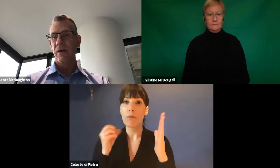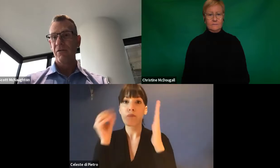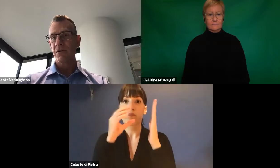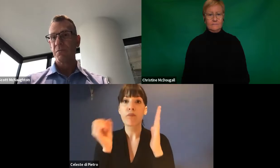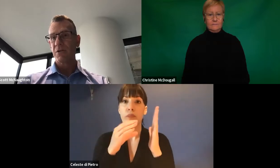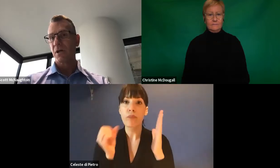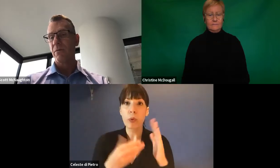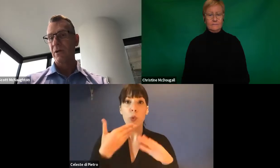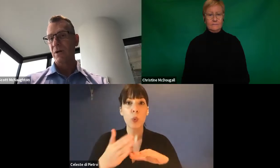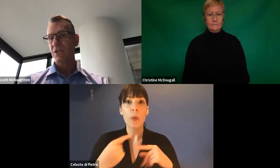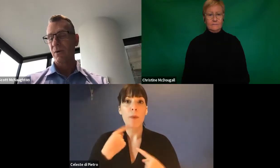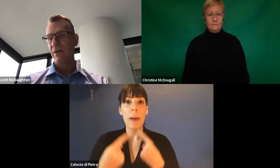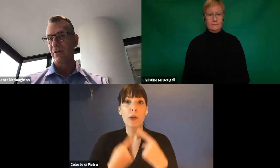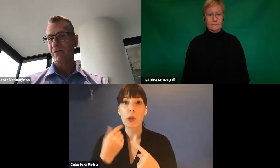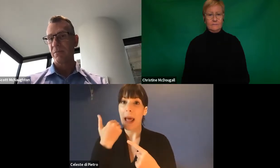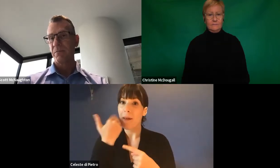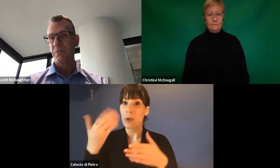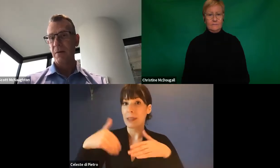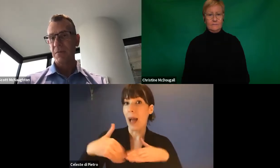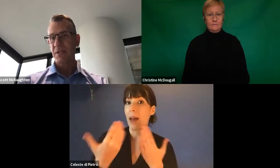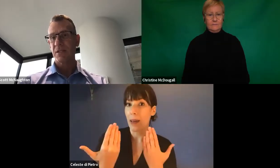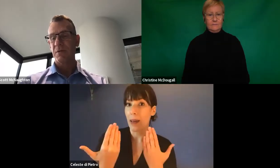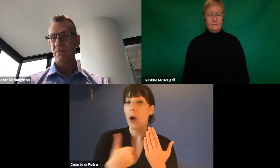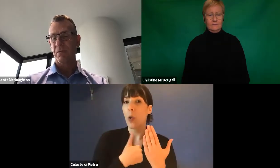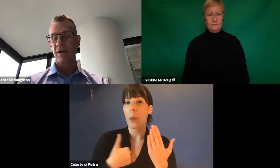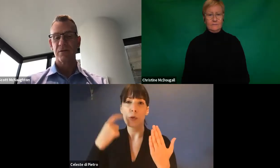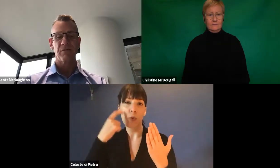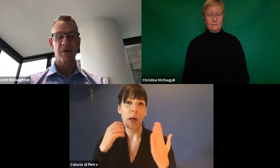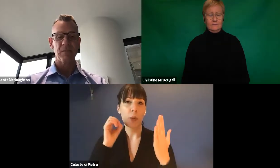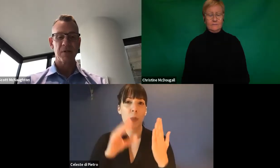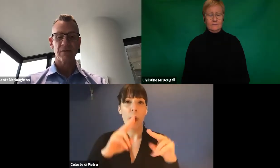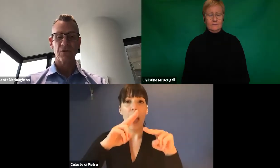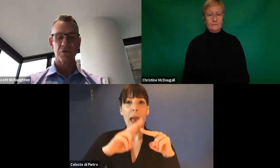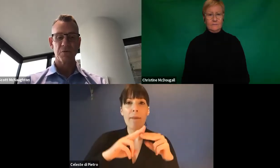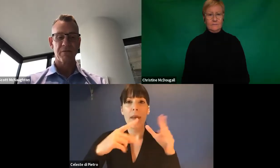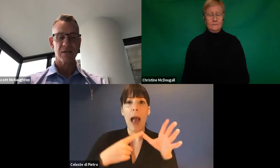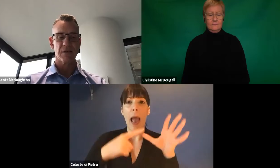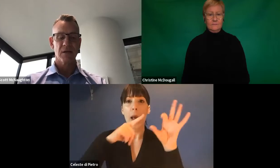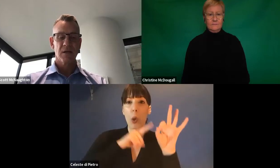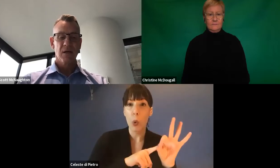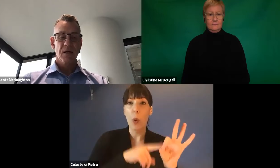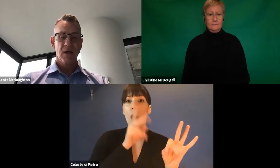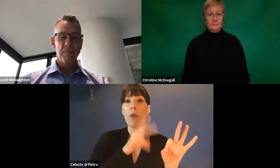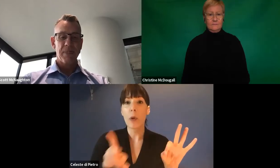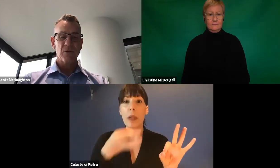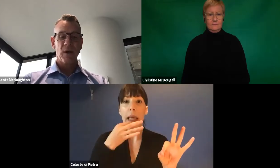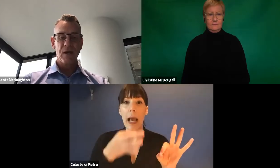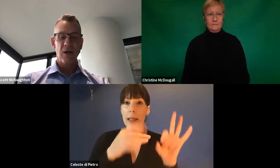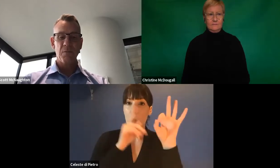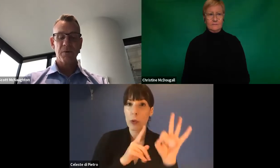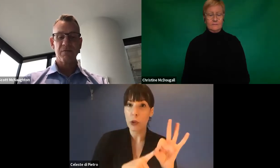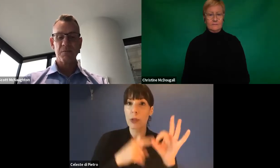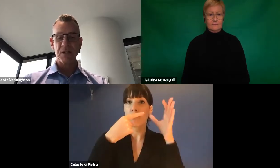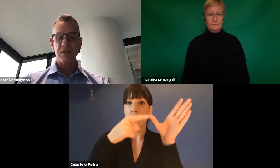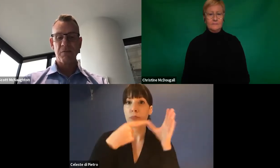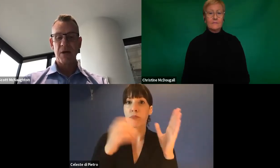And they're in response to common questions we're hearing from participants, from carers, from families, and of course, providers. So we're here